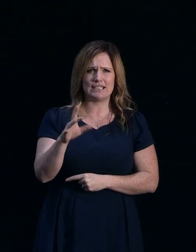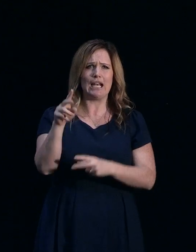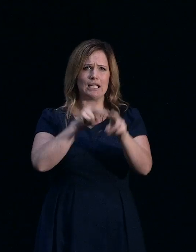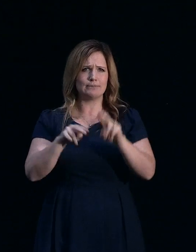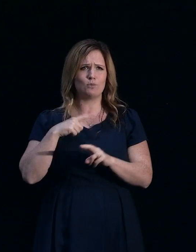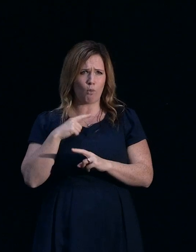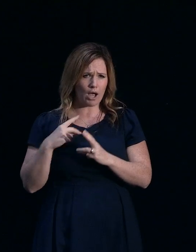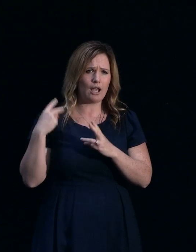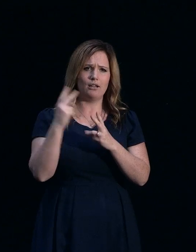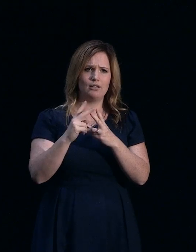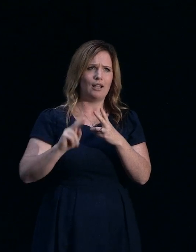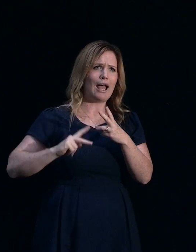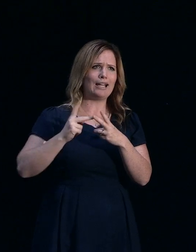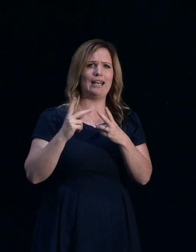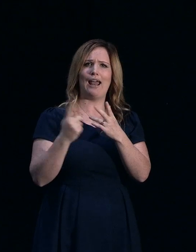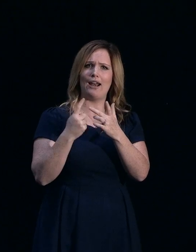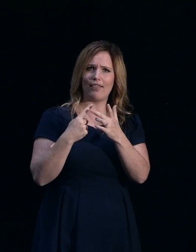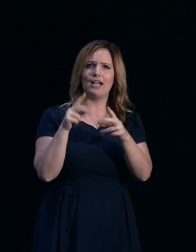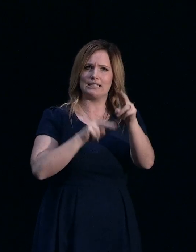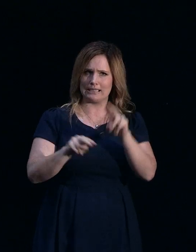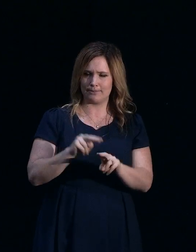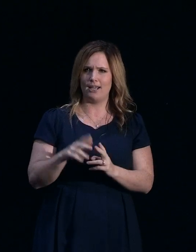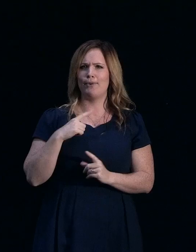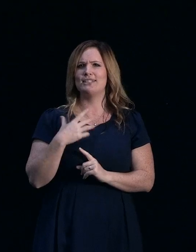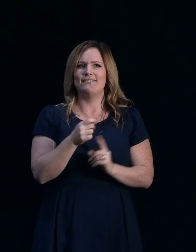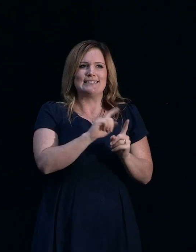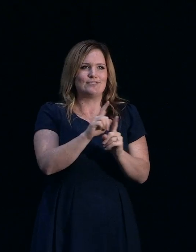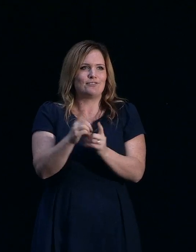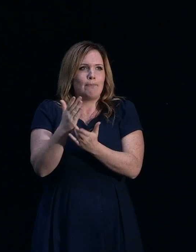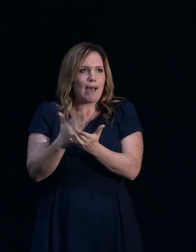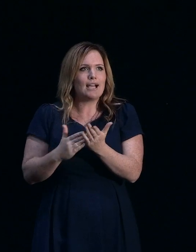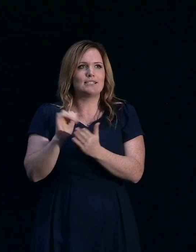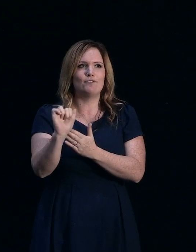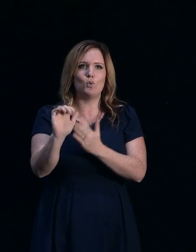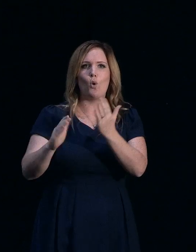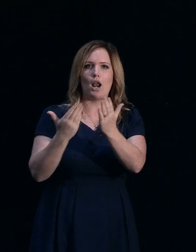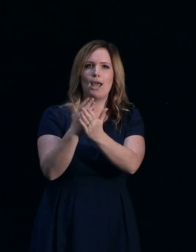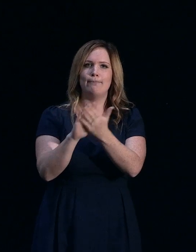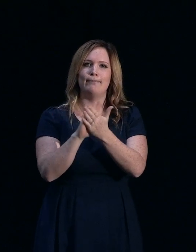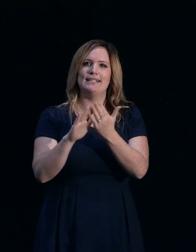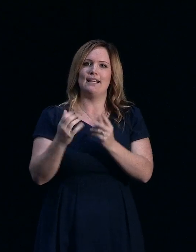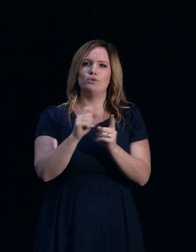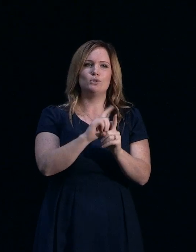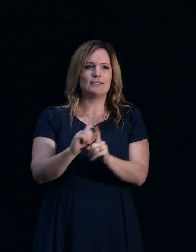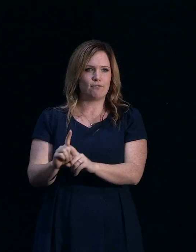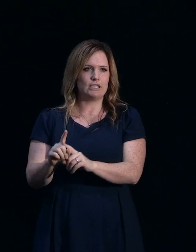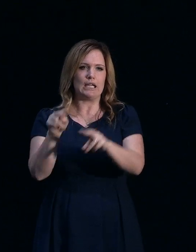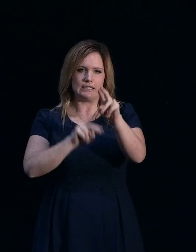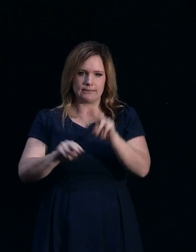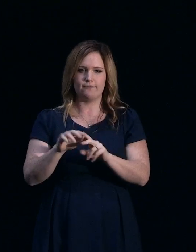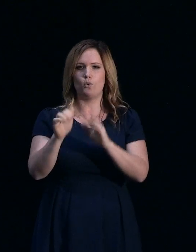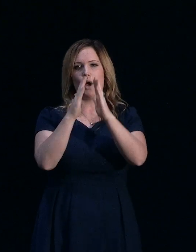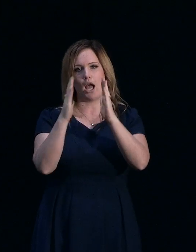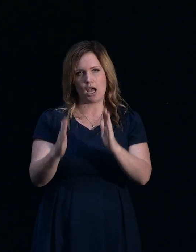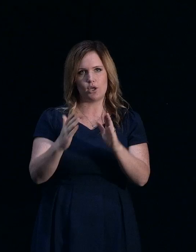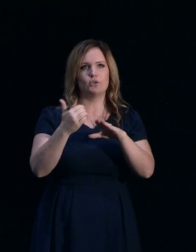Unfortunately, because there's so many different elements, you will need to have a number of assessments. And these will be across your house, your